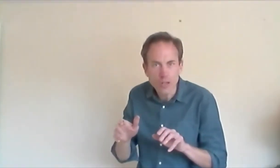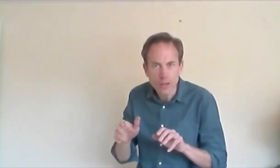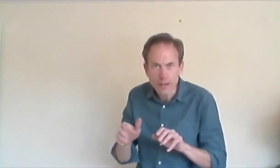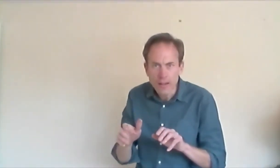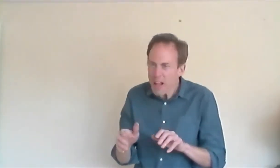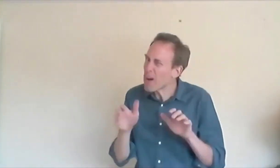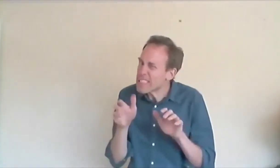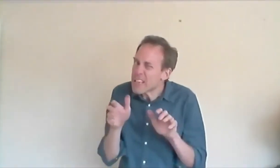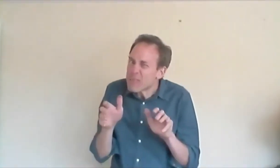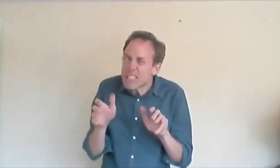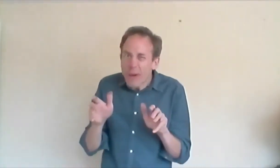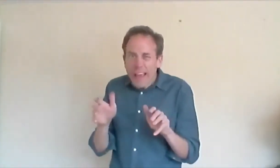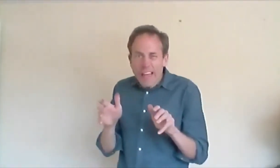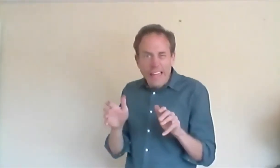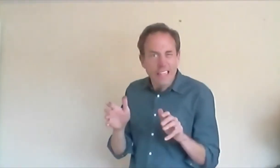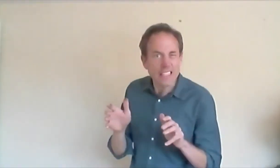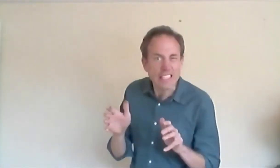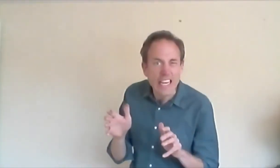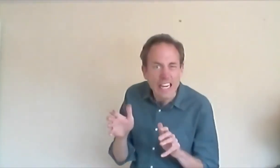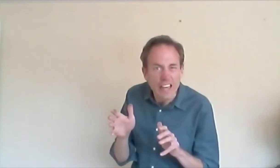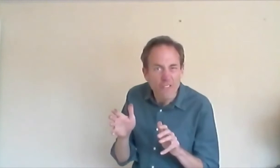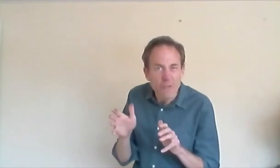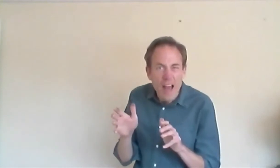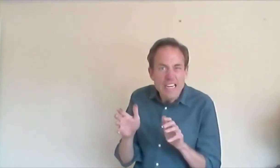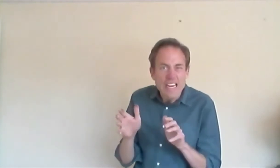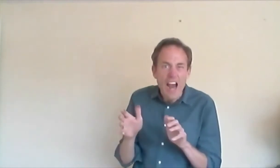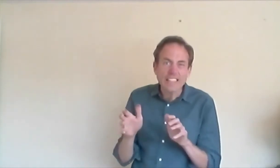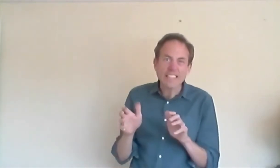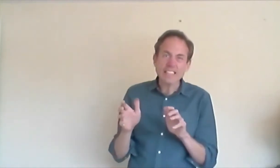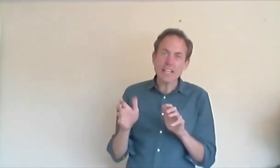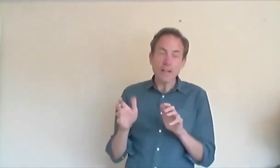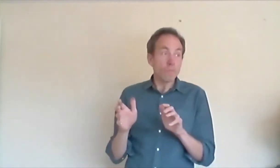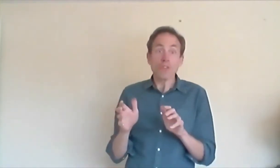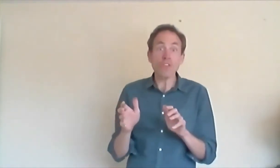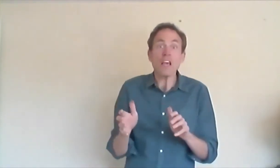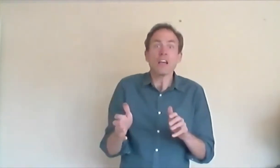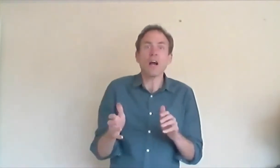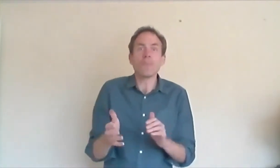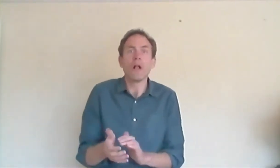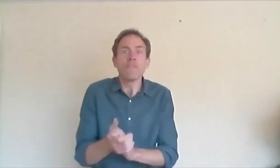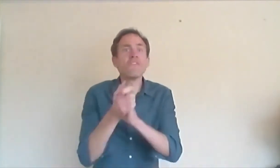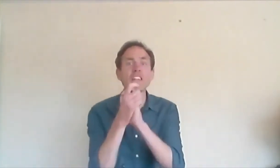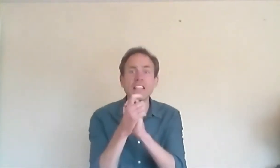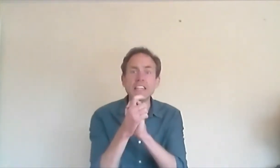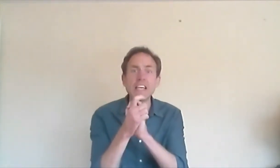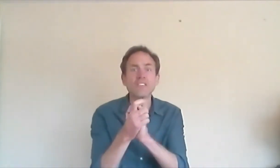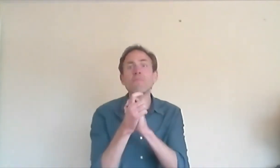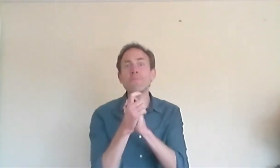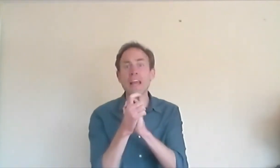What are you doing, stealing from my garden? The couple fell to their knees and begged